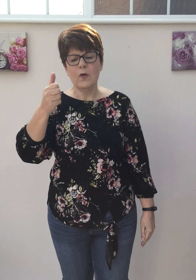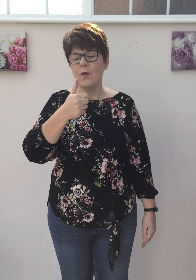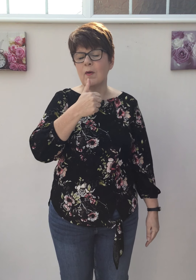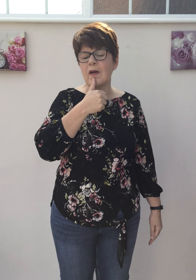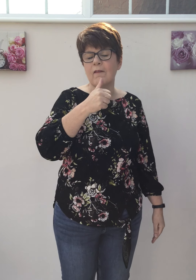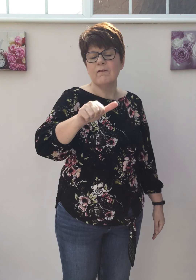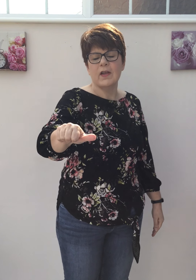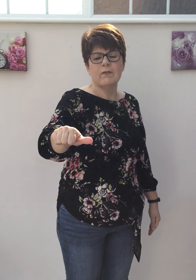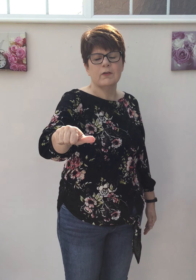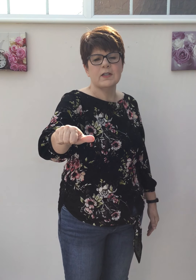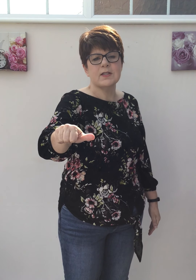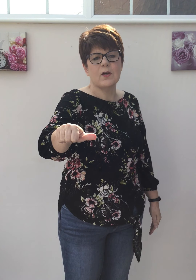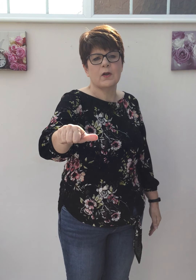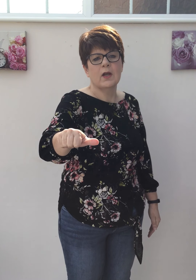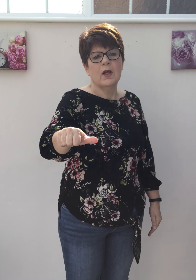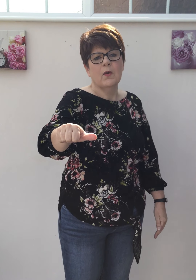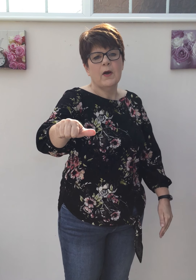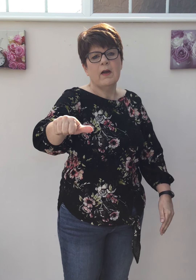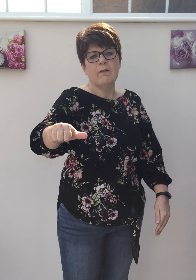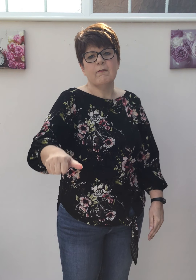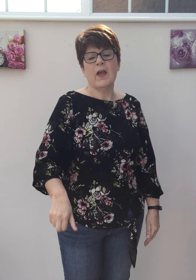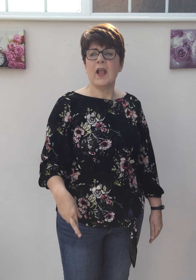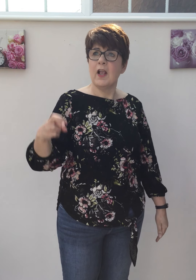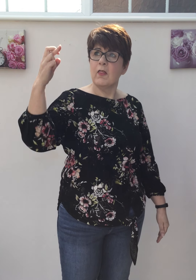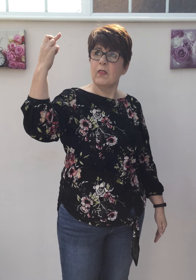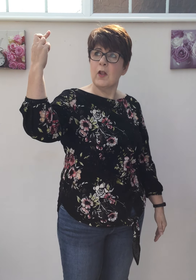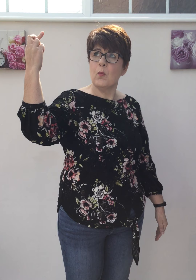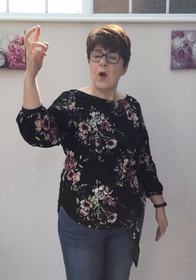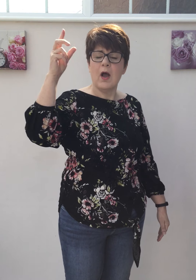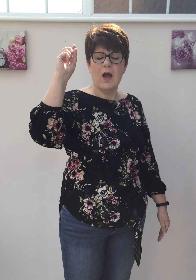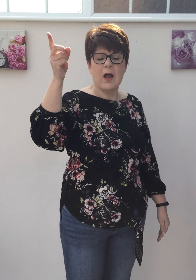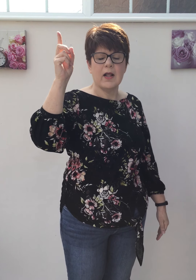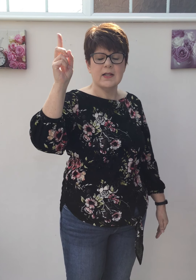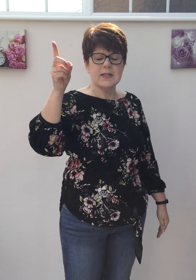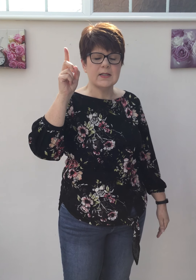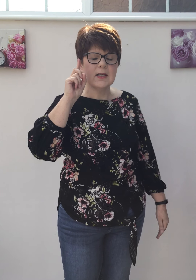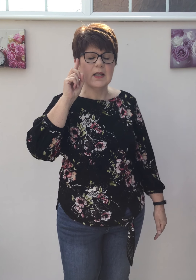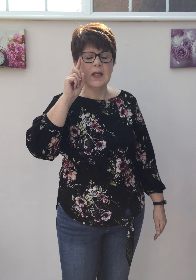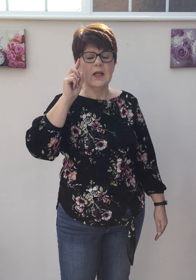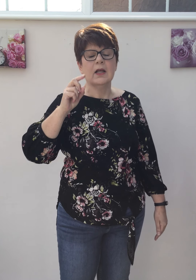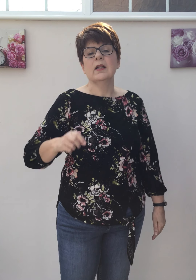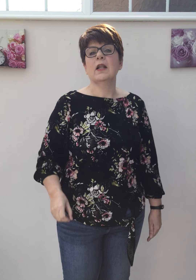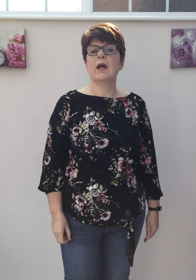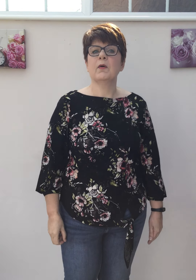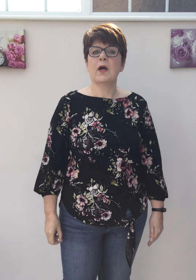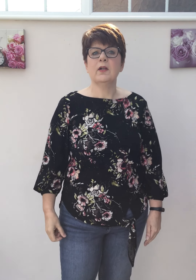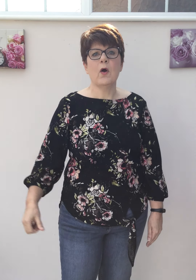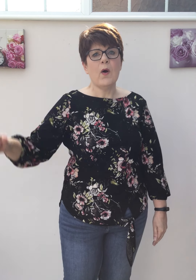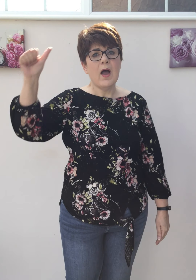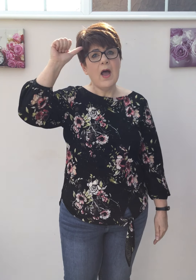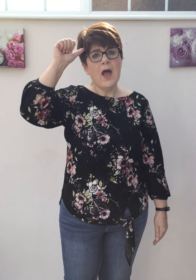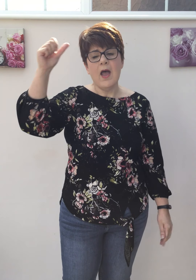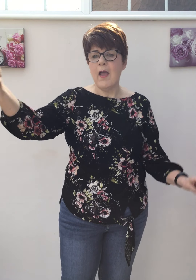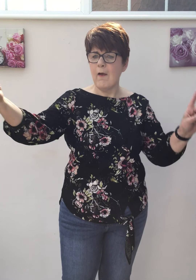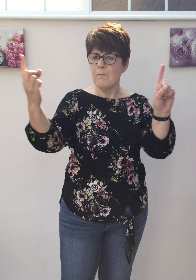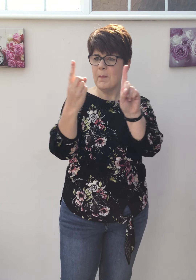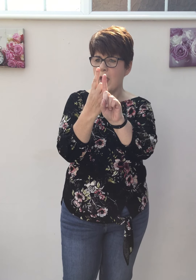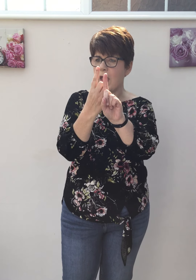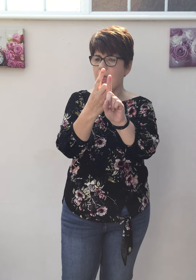our favorite song I have faith in what I see Now I know I have met